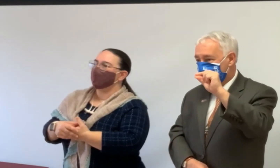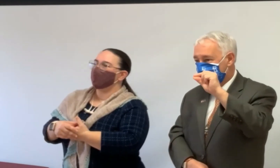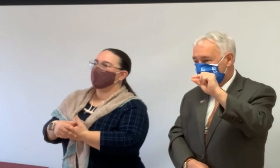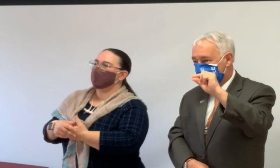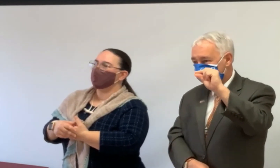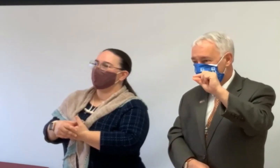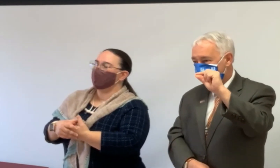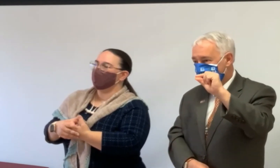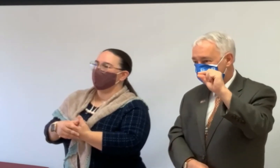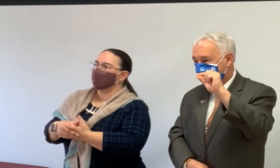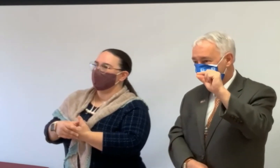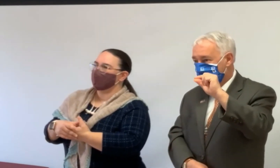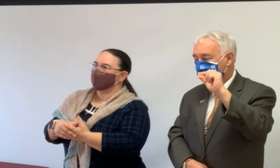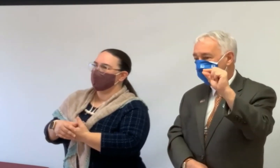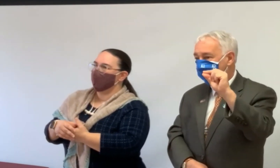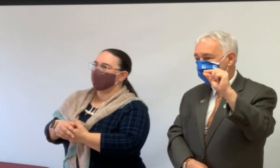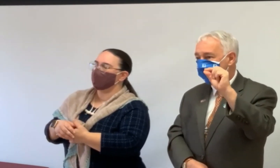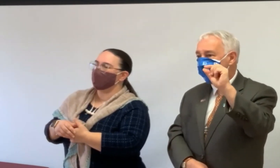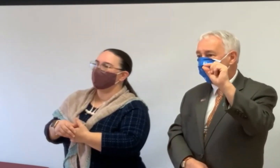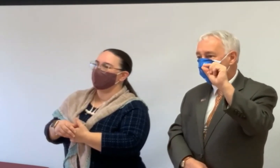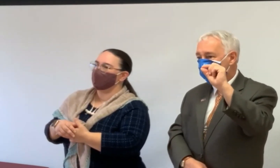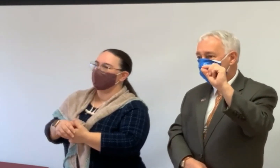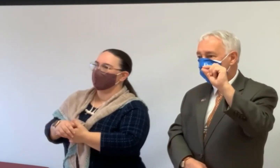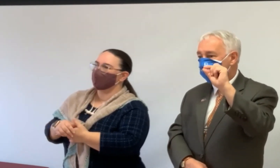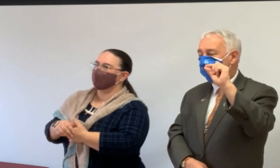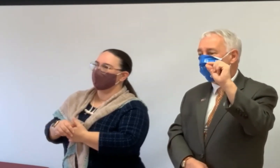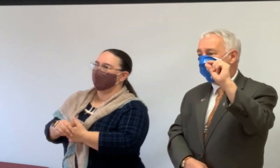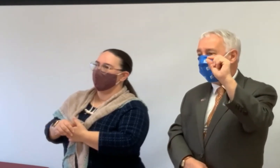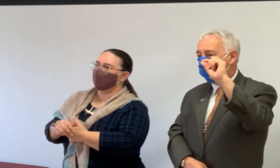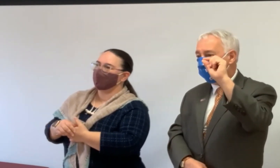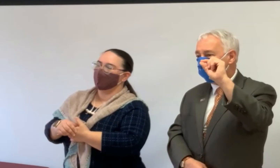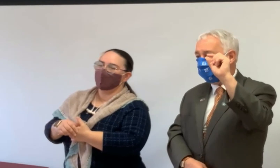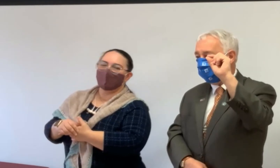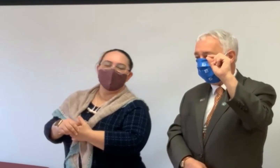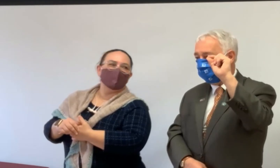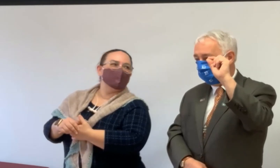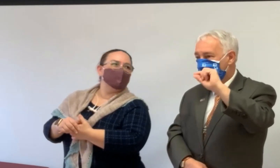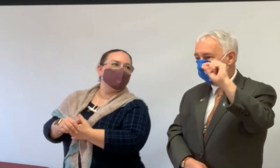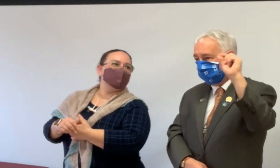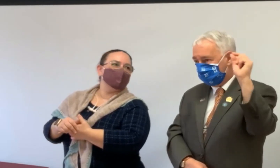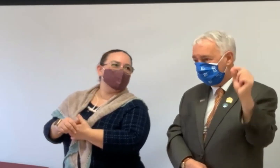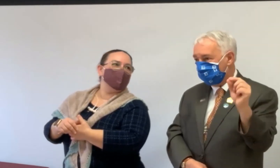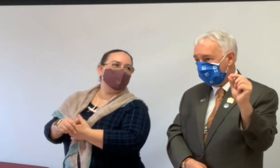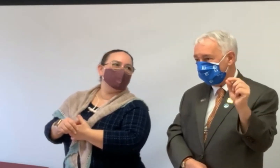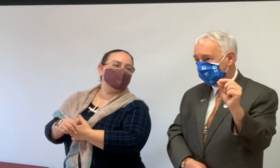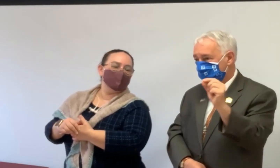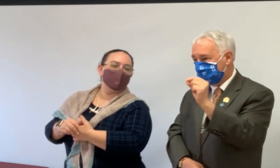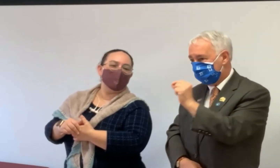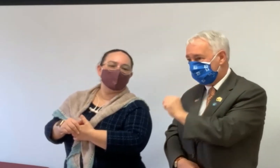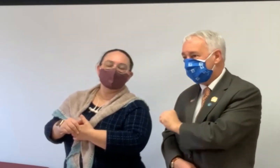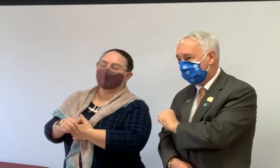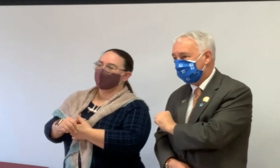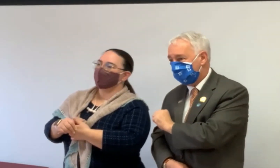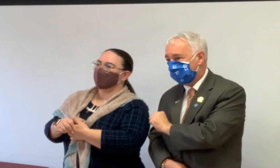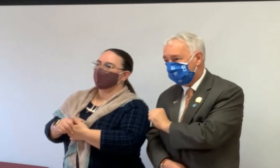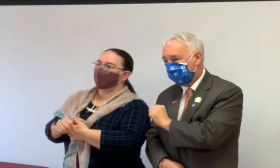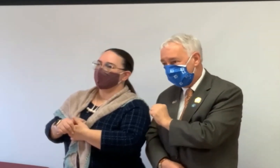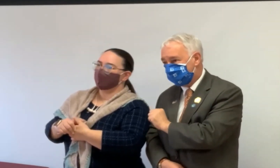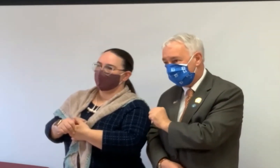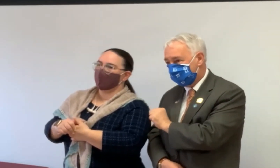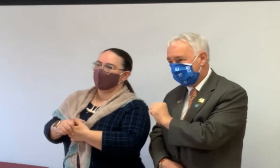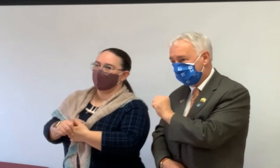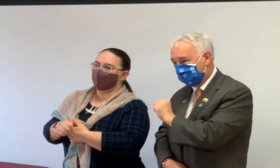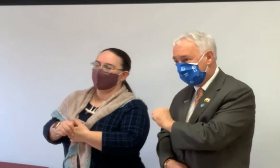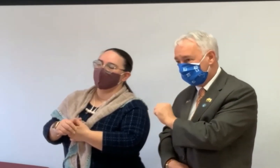You just- Dependent contractors. Right. The companies are. But I've been a broker for 39 years. Christina's been a broker